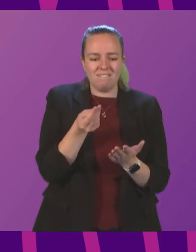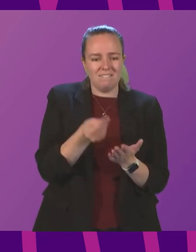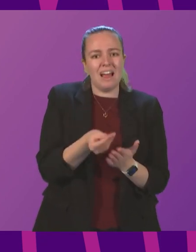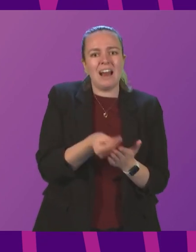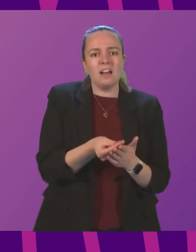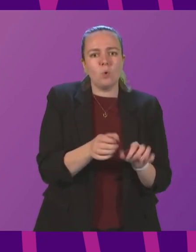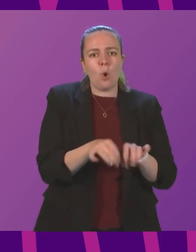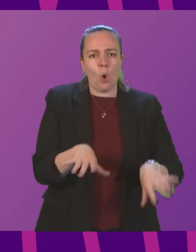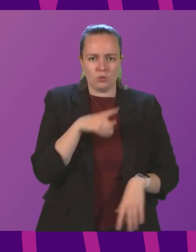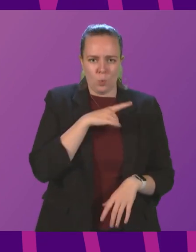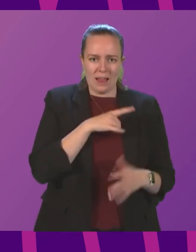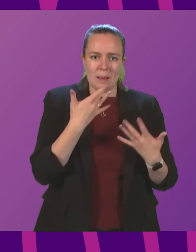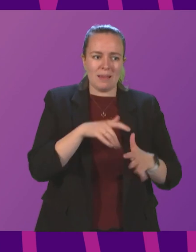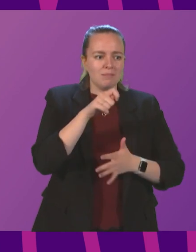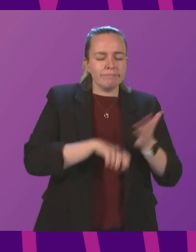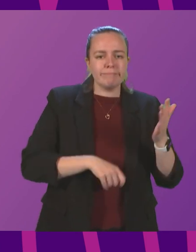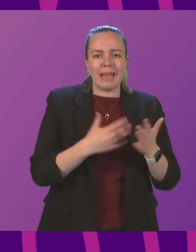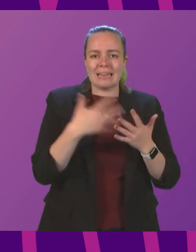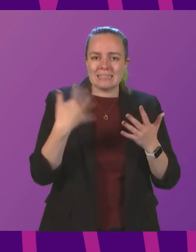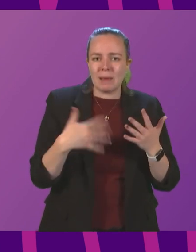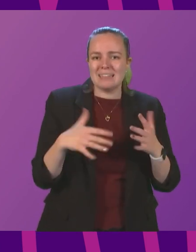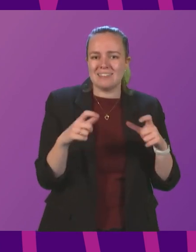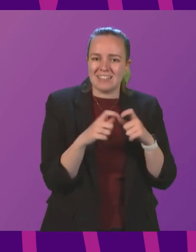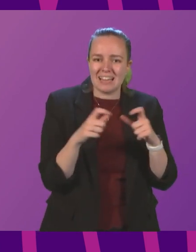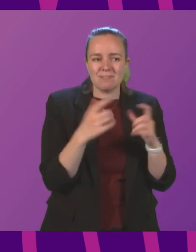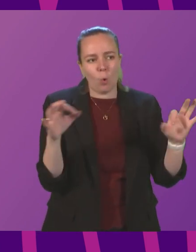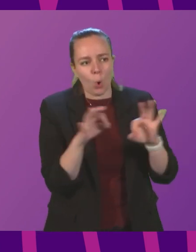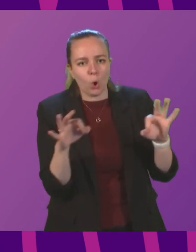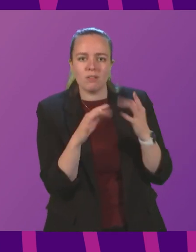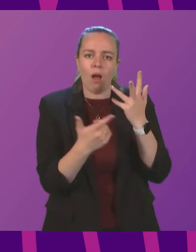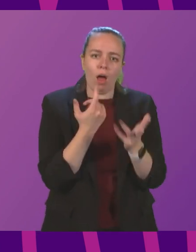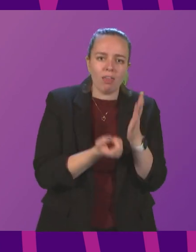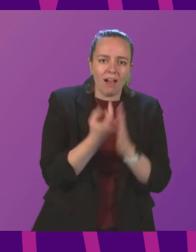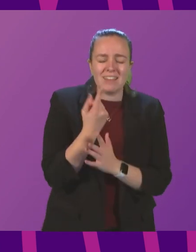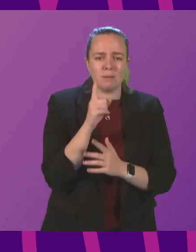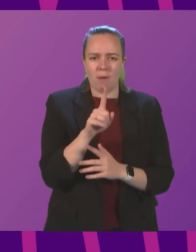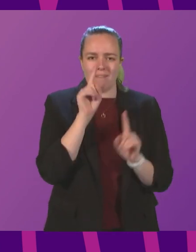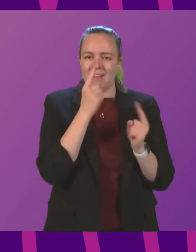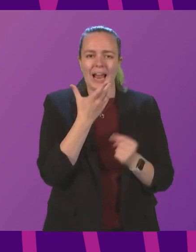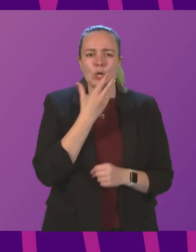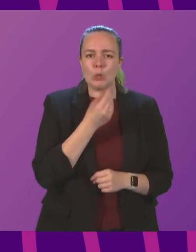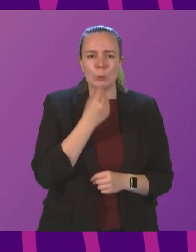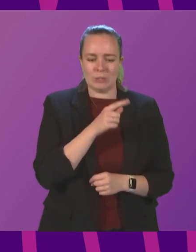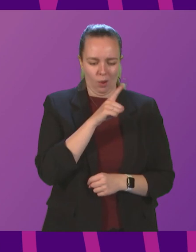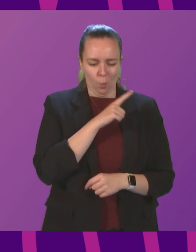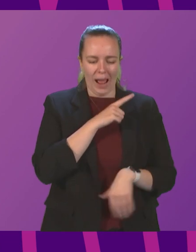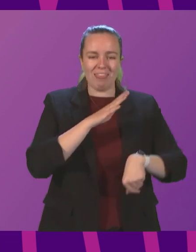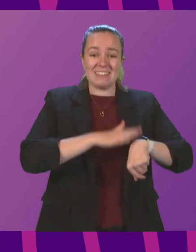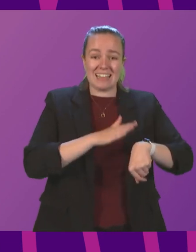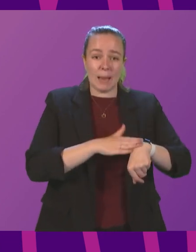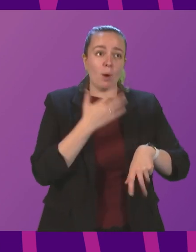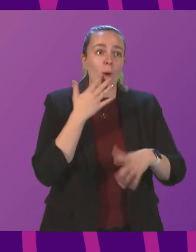purchased expensive tickets for concerts and other events, but cannot now use them because of the timing of their